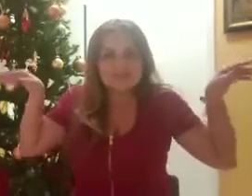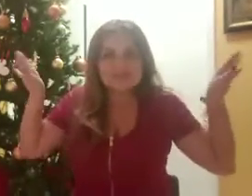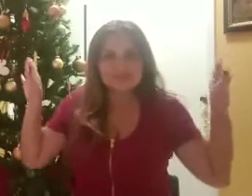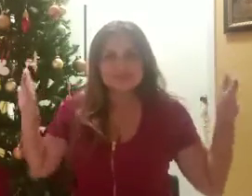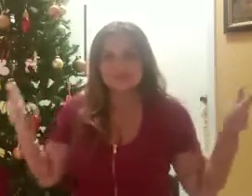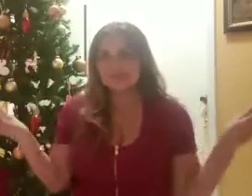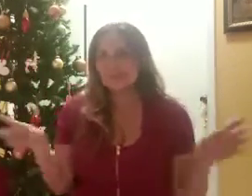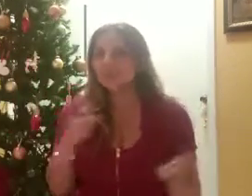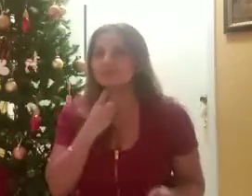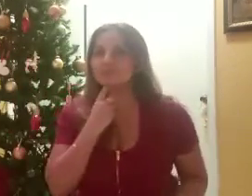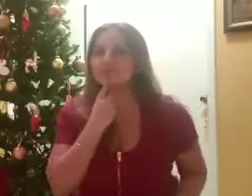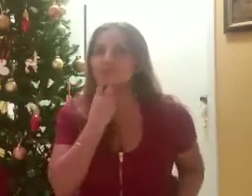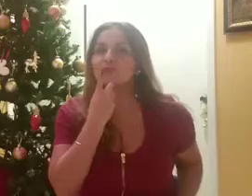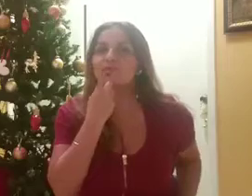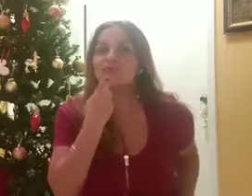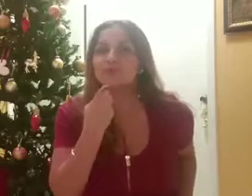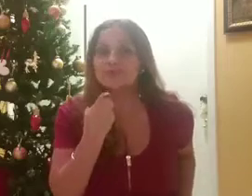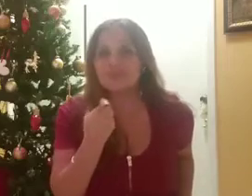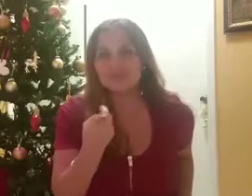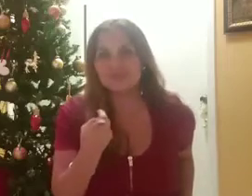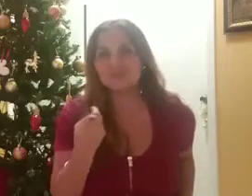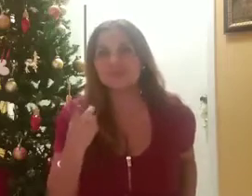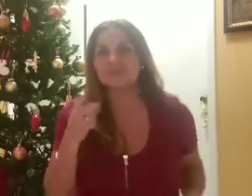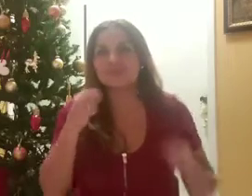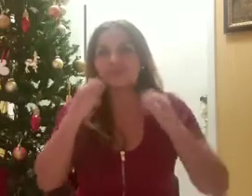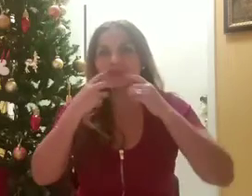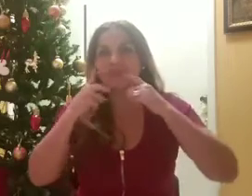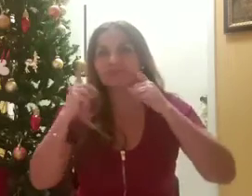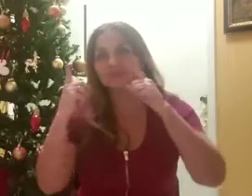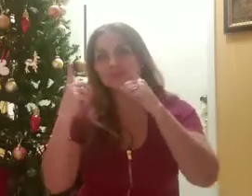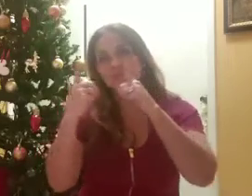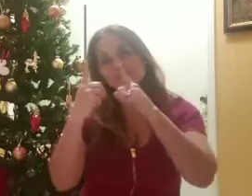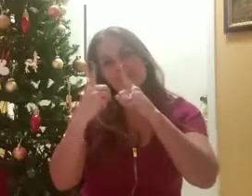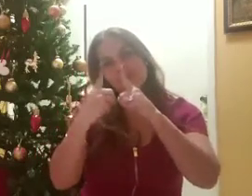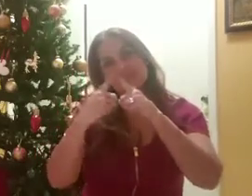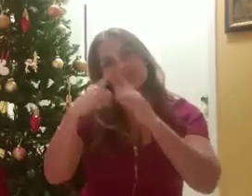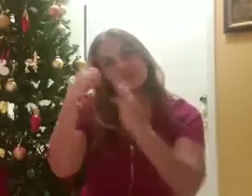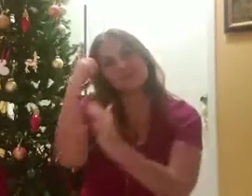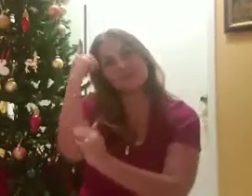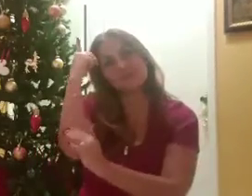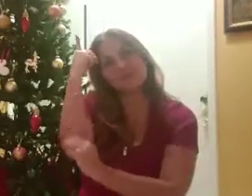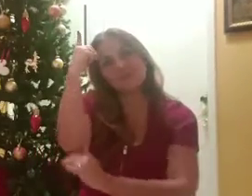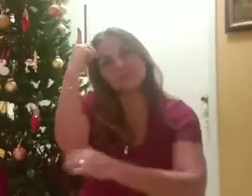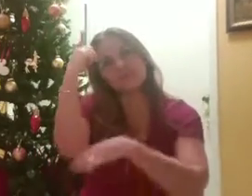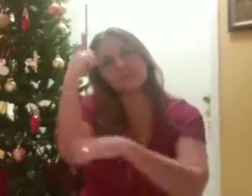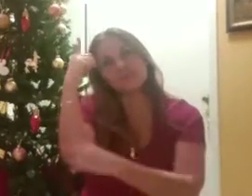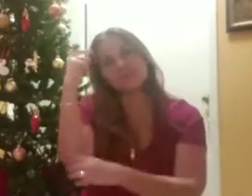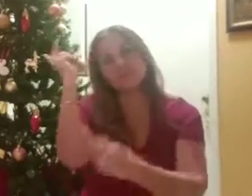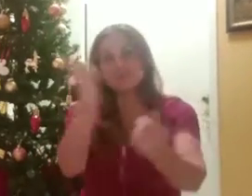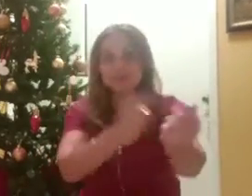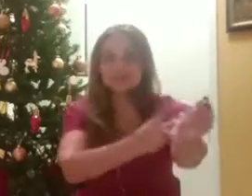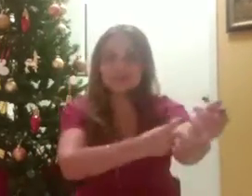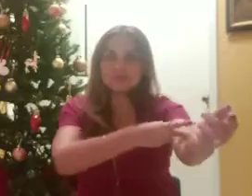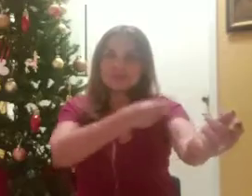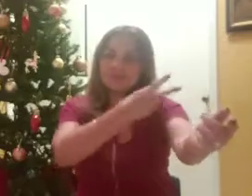did say, was to certain poor shepherds